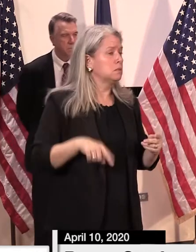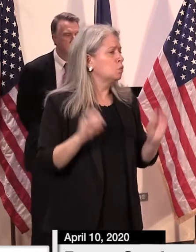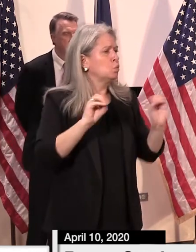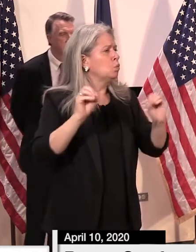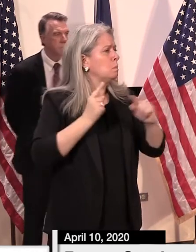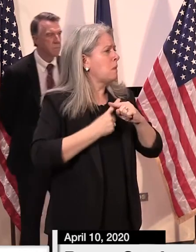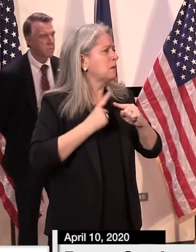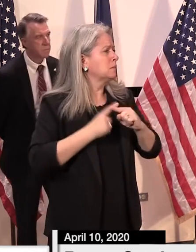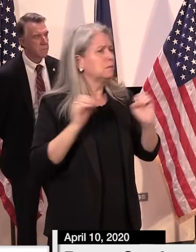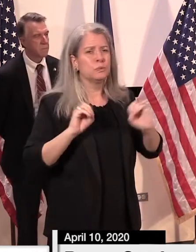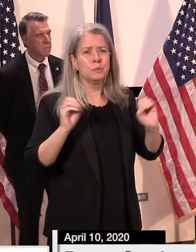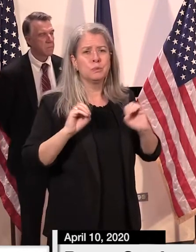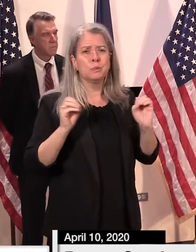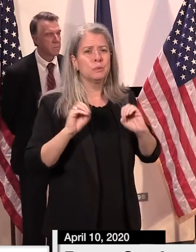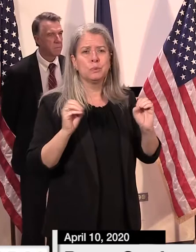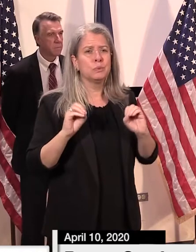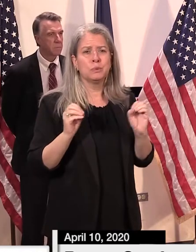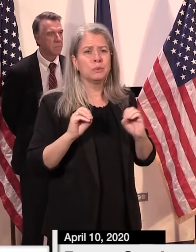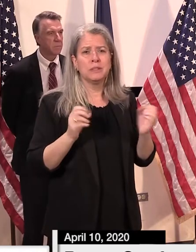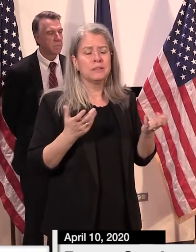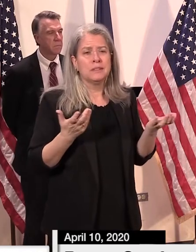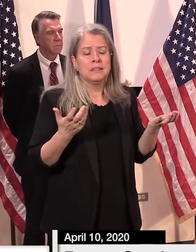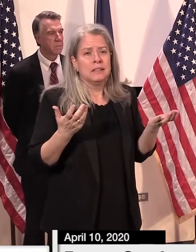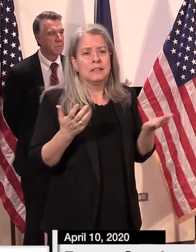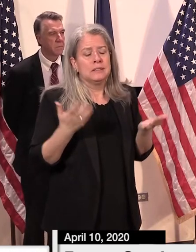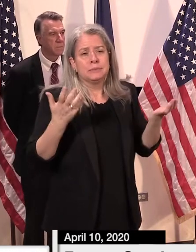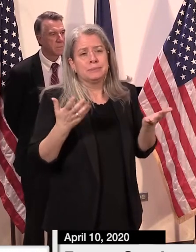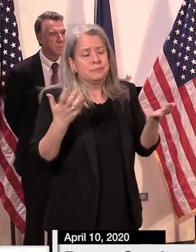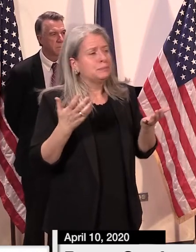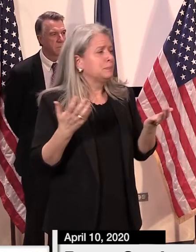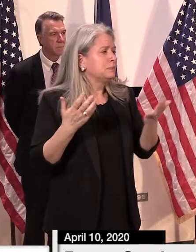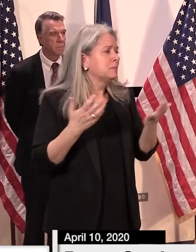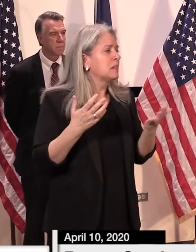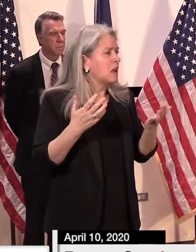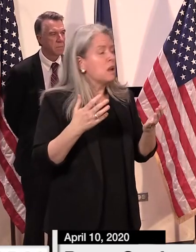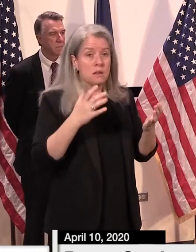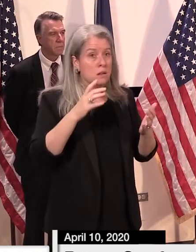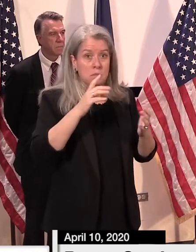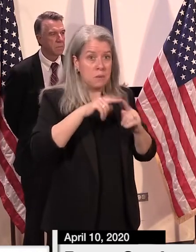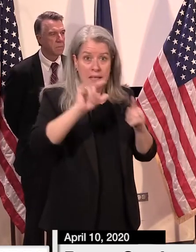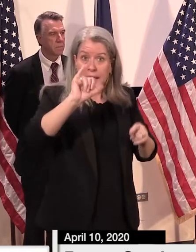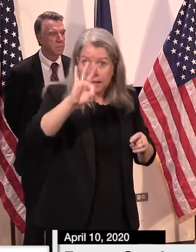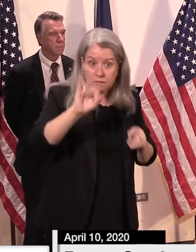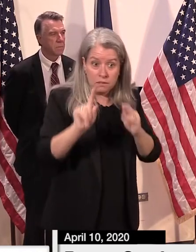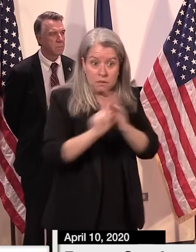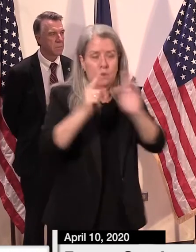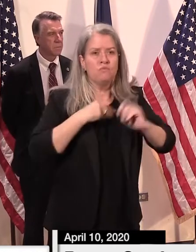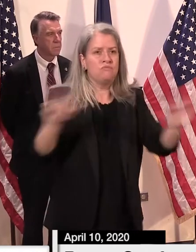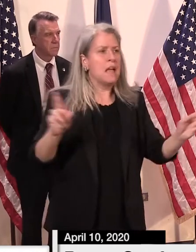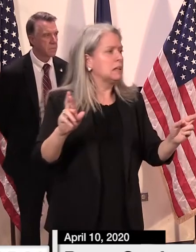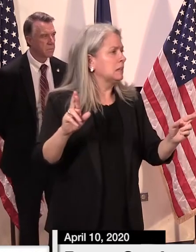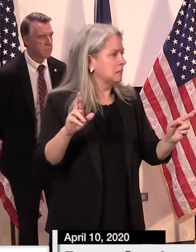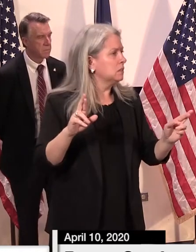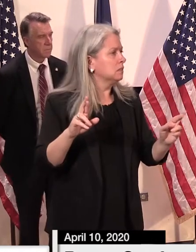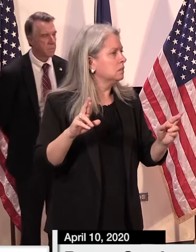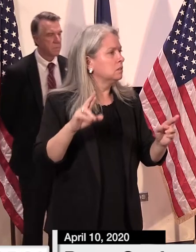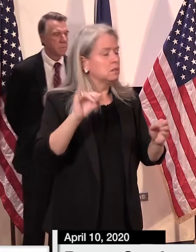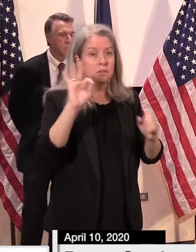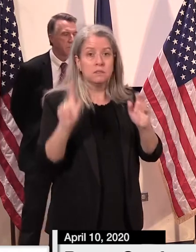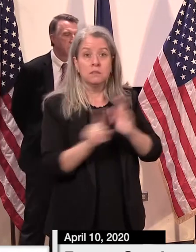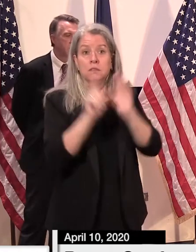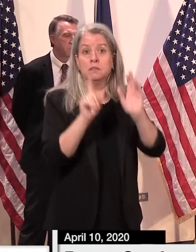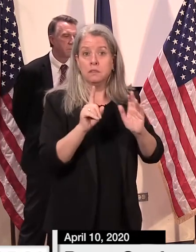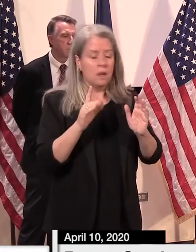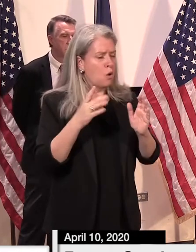positive yet in any other facilities. But we stand ready to universally test if we have a case